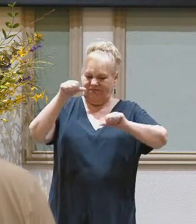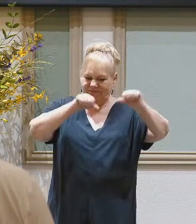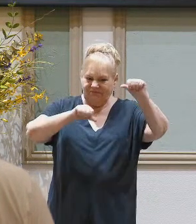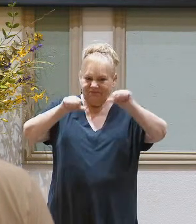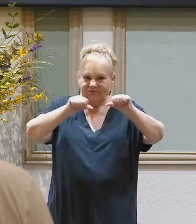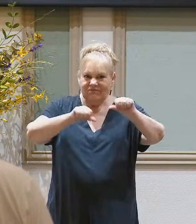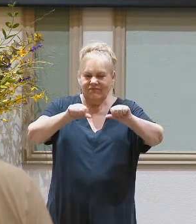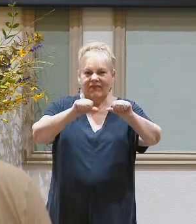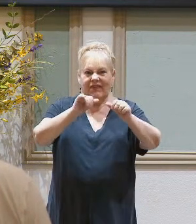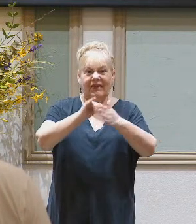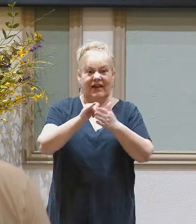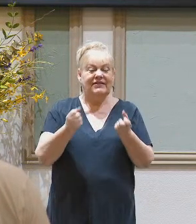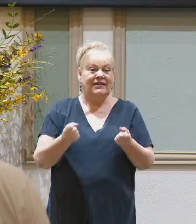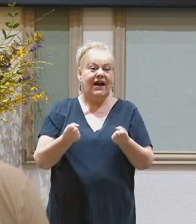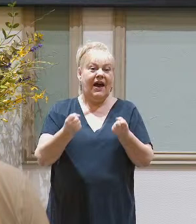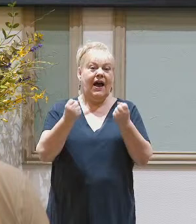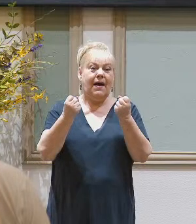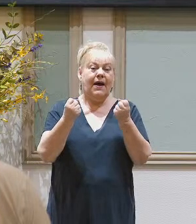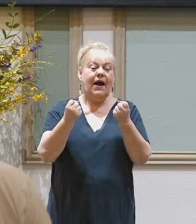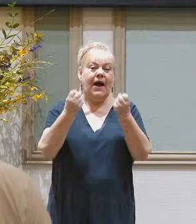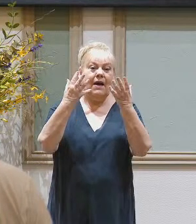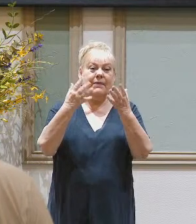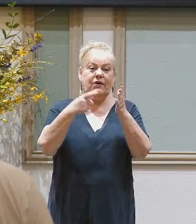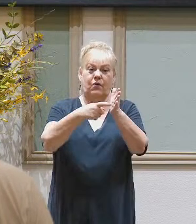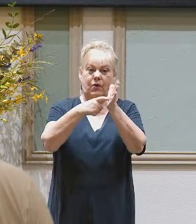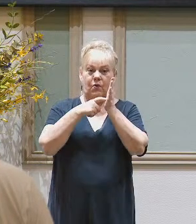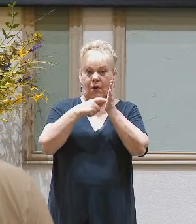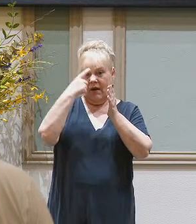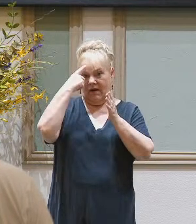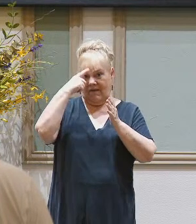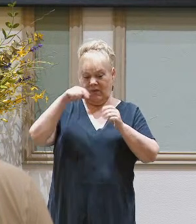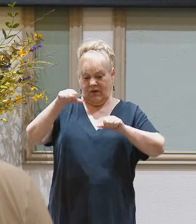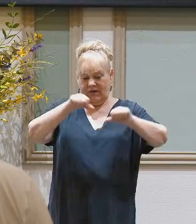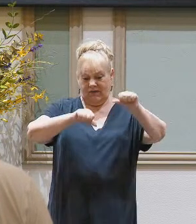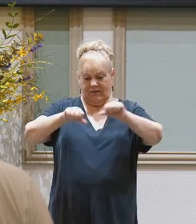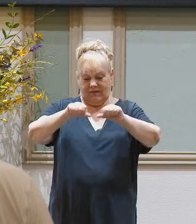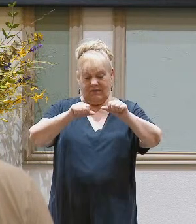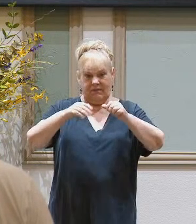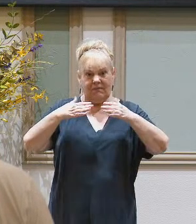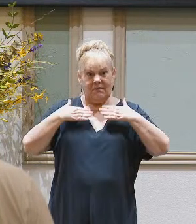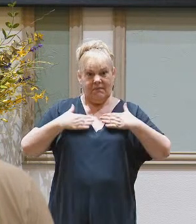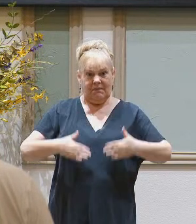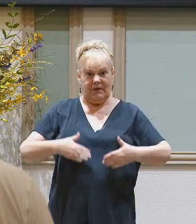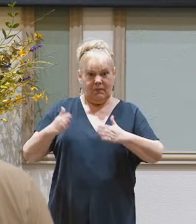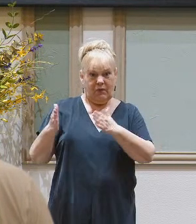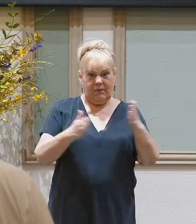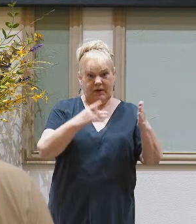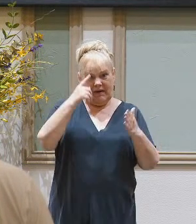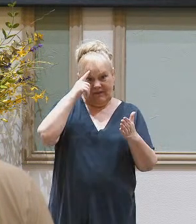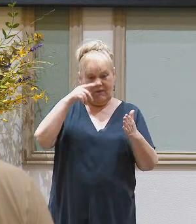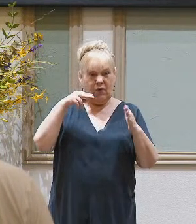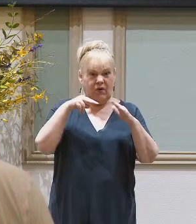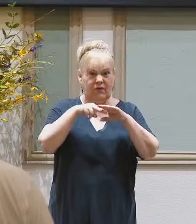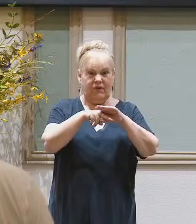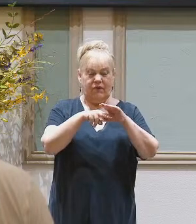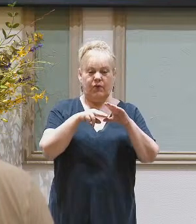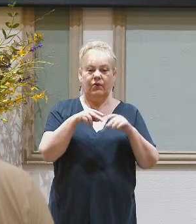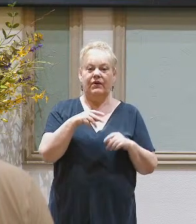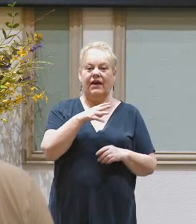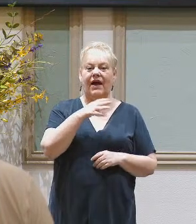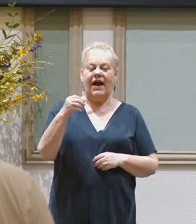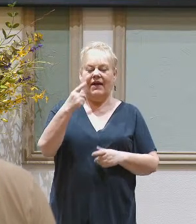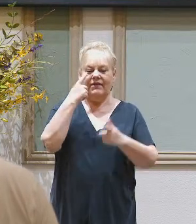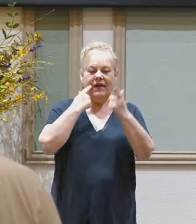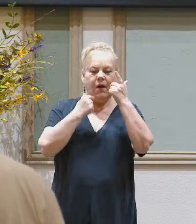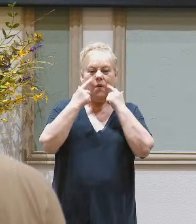For that is how many are required for embalming. And the Egyptians wept for him seventy